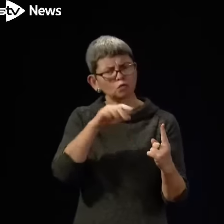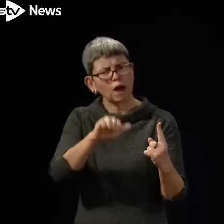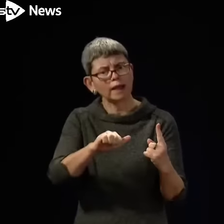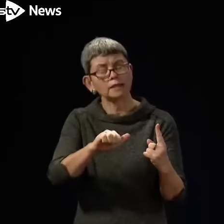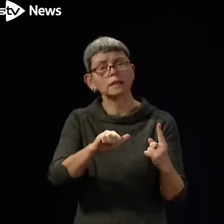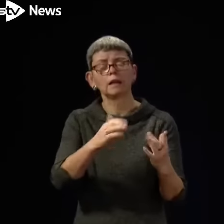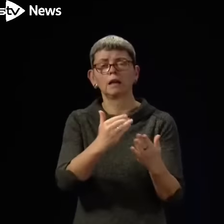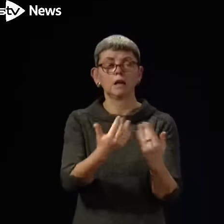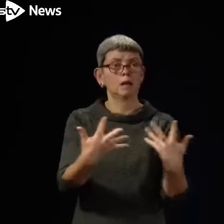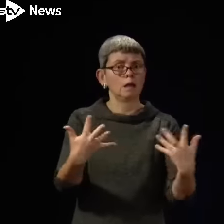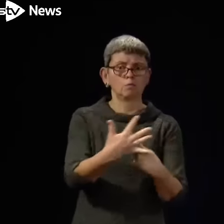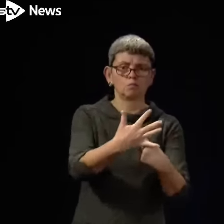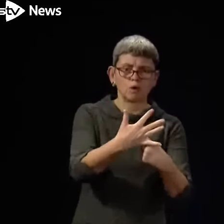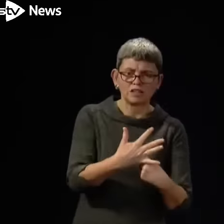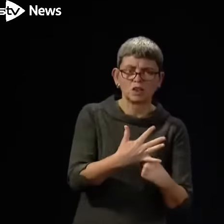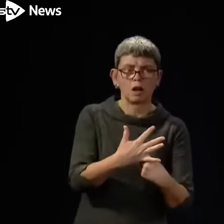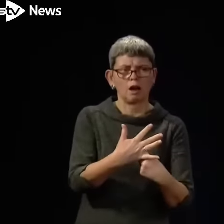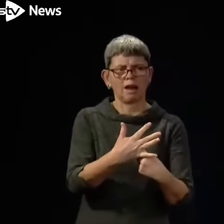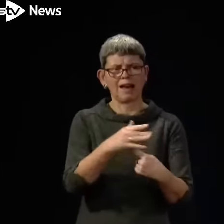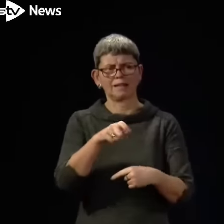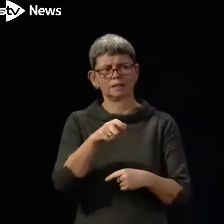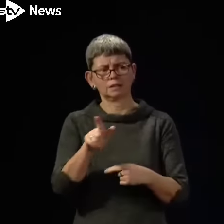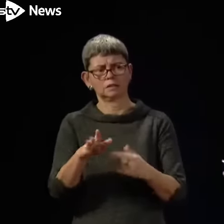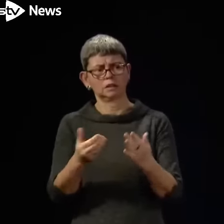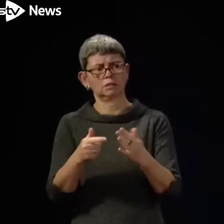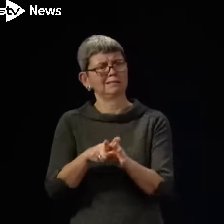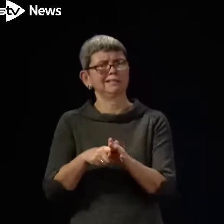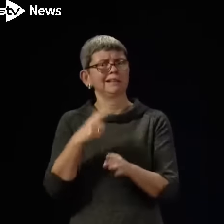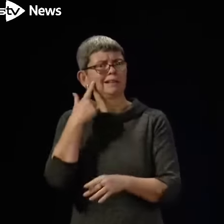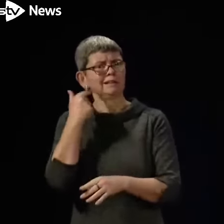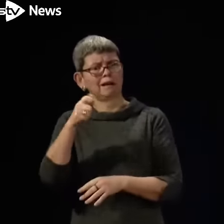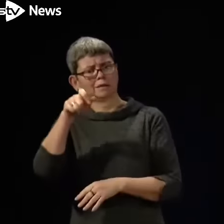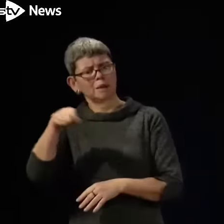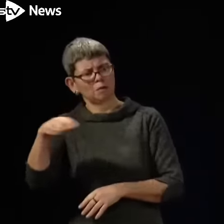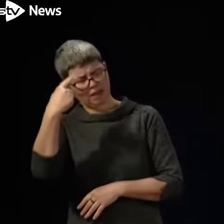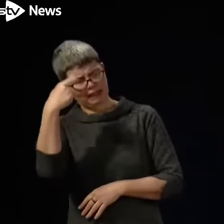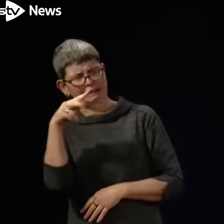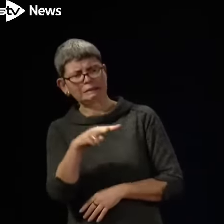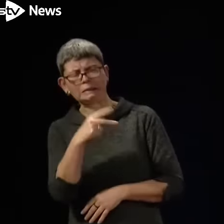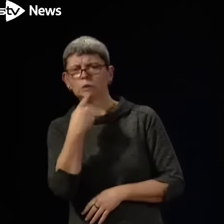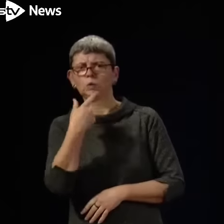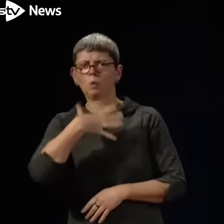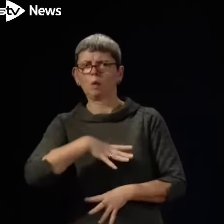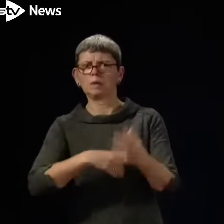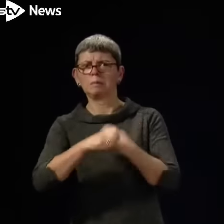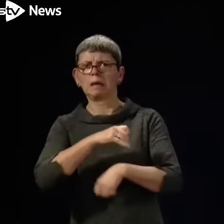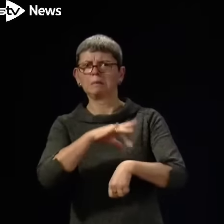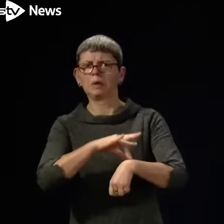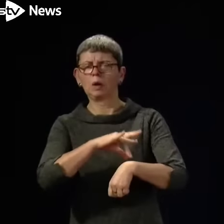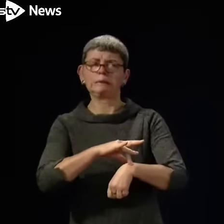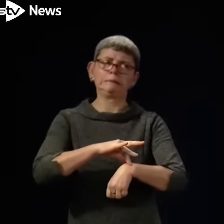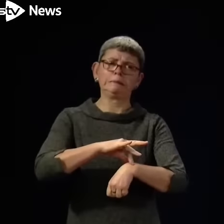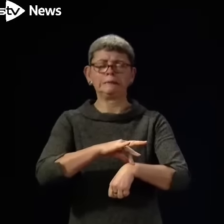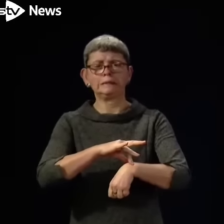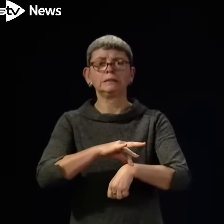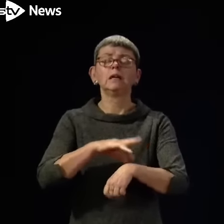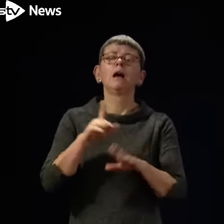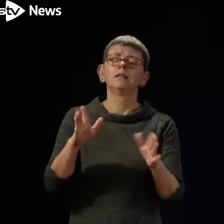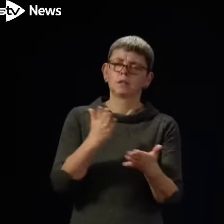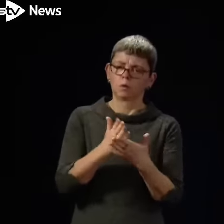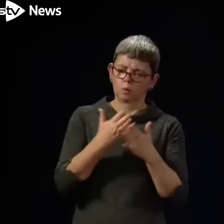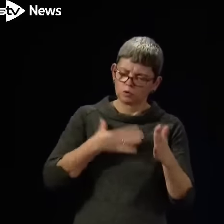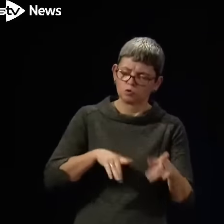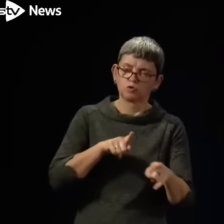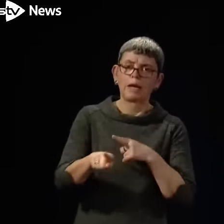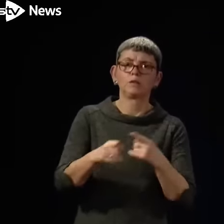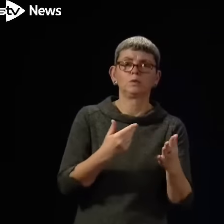perception that that will give those thinking about healthcare as a profession. And we need to work to address that. We